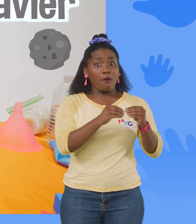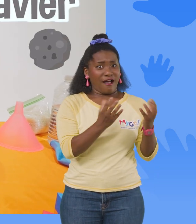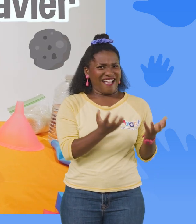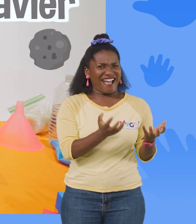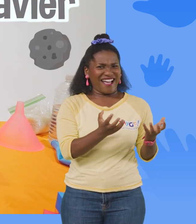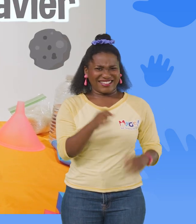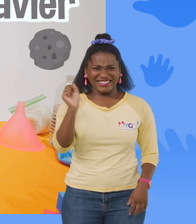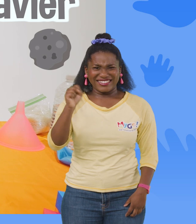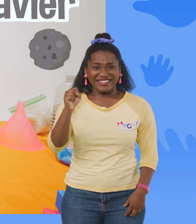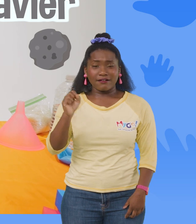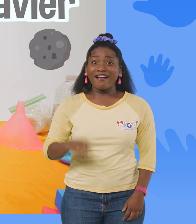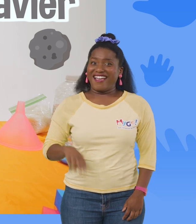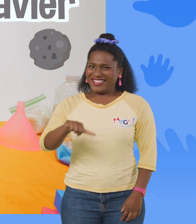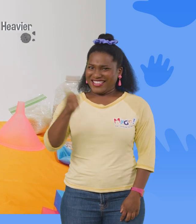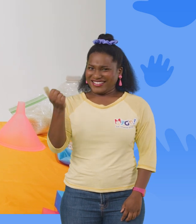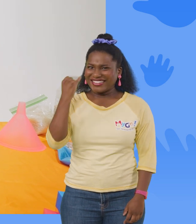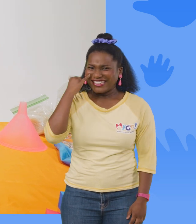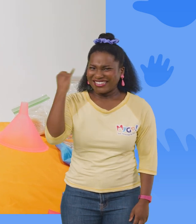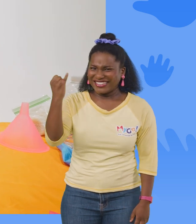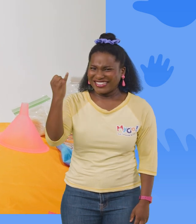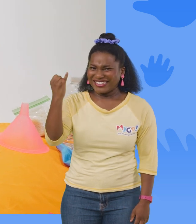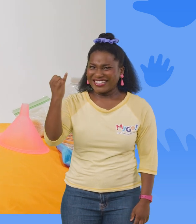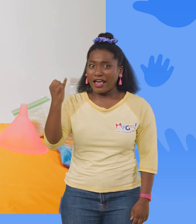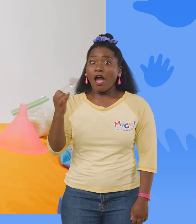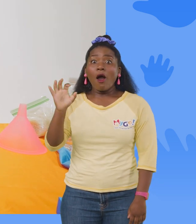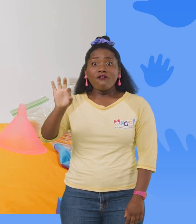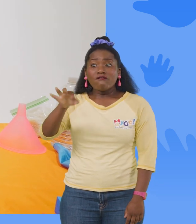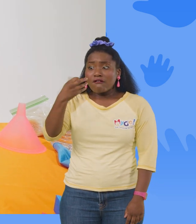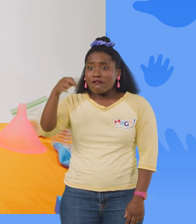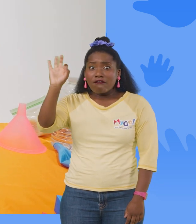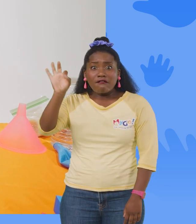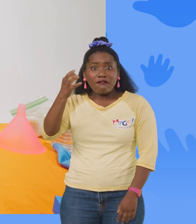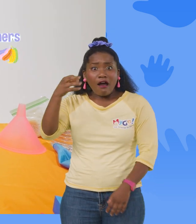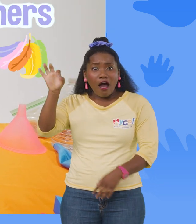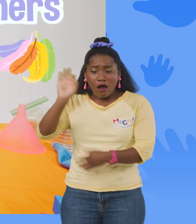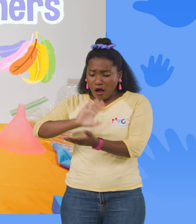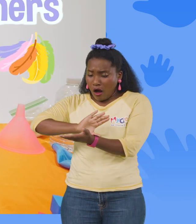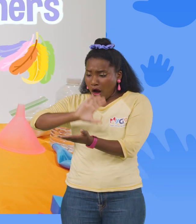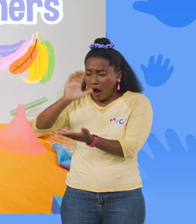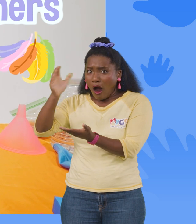Okay, I have another idea. How about a bunch of these feathers?